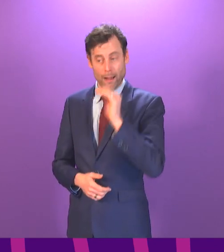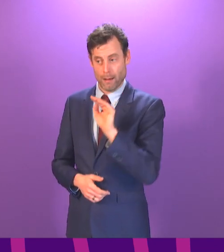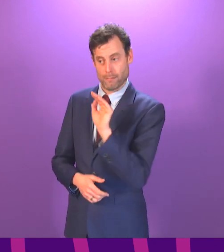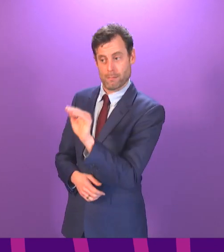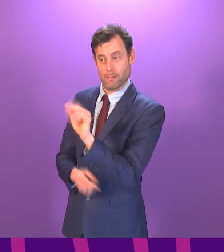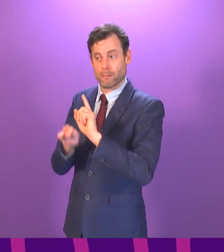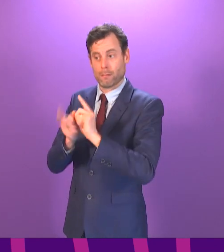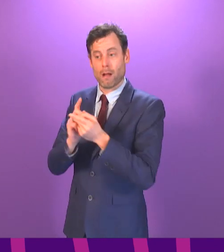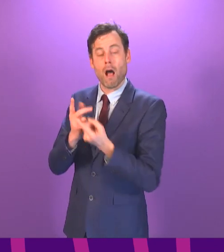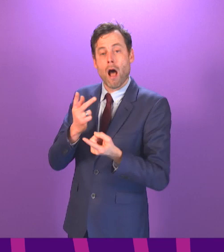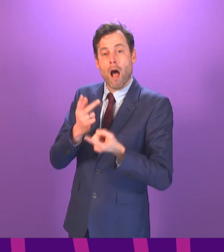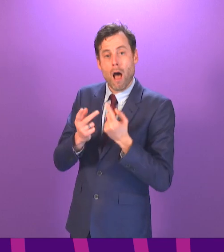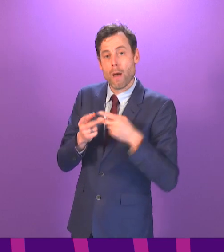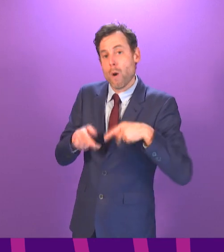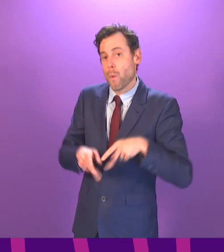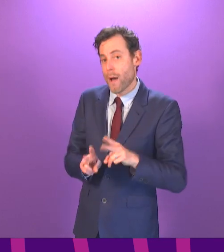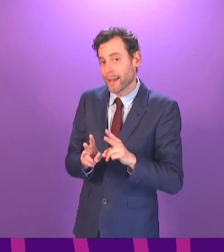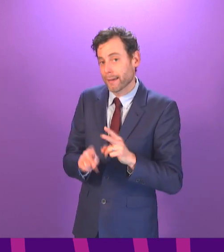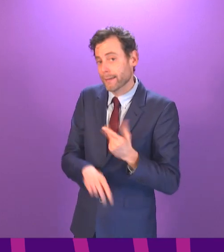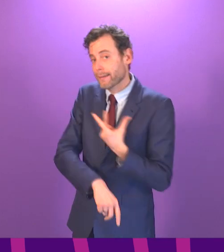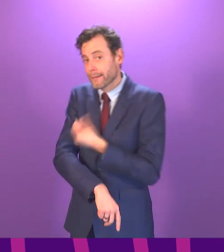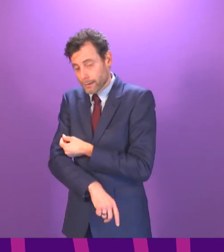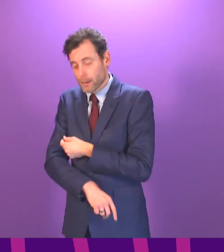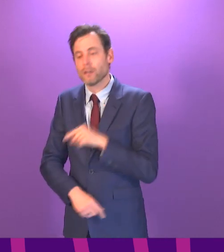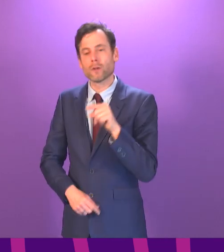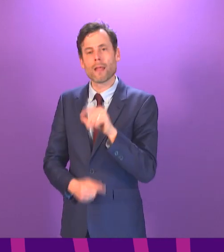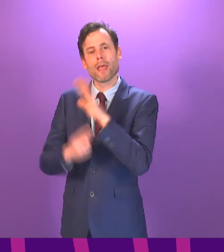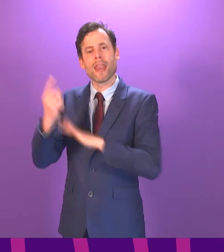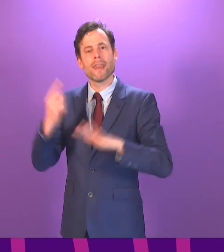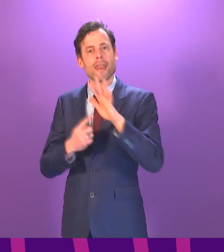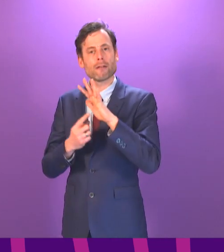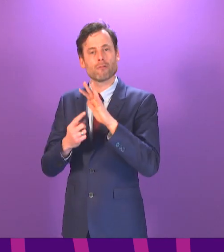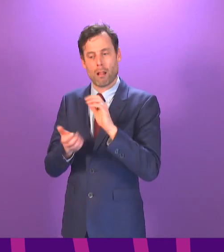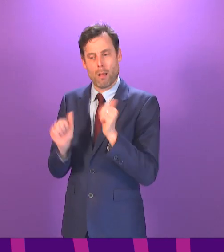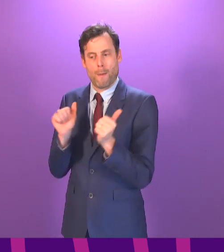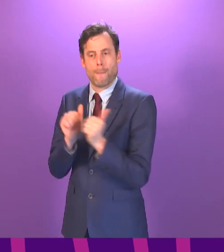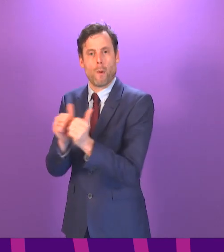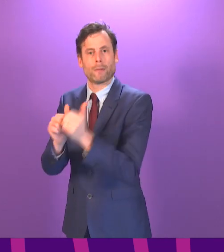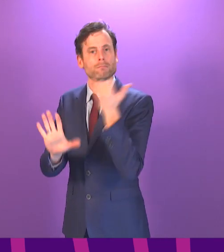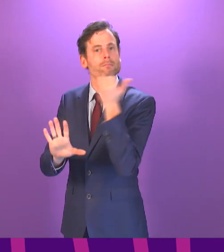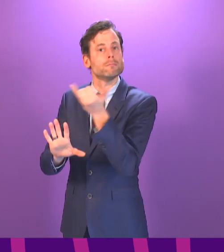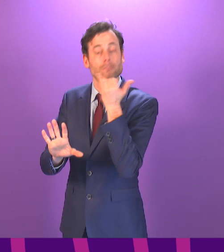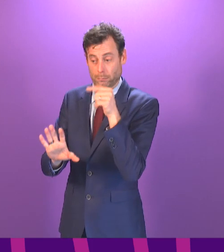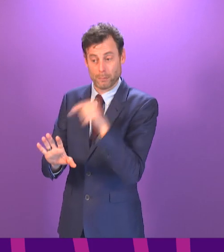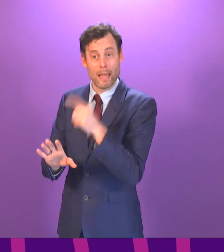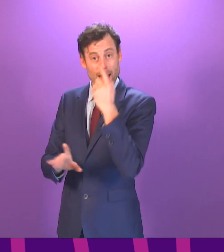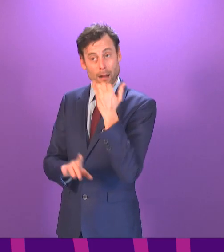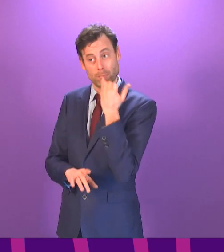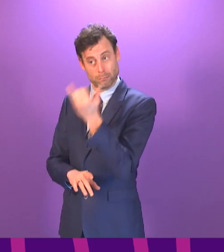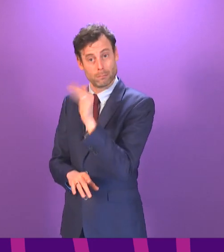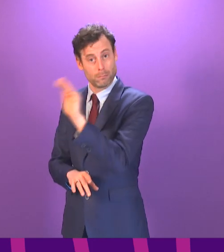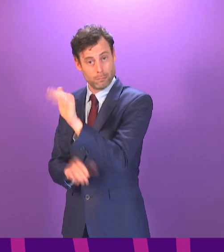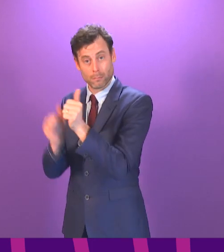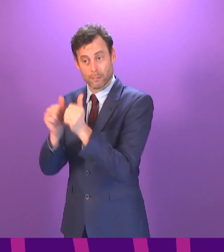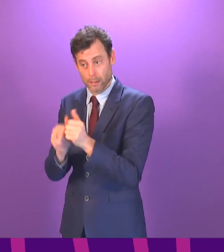location will wherever possible be offered and the national booking line is in place for rescheduling appointments and calls to the line can be passed to